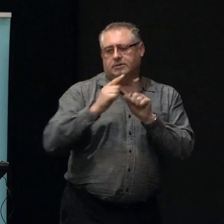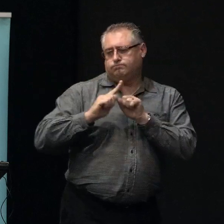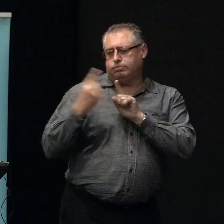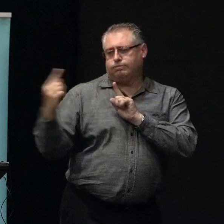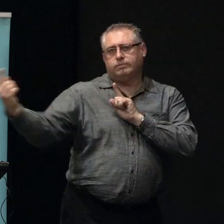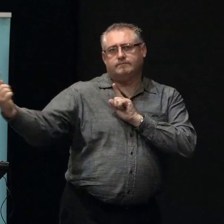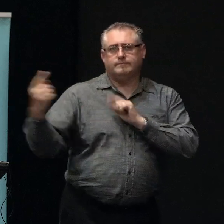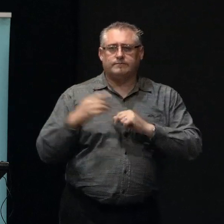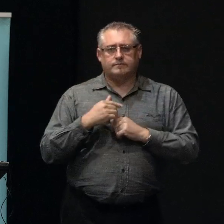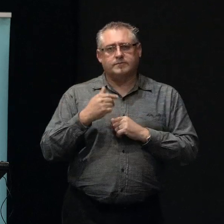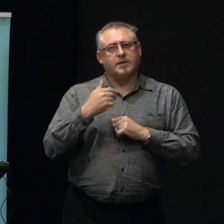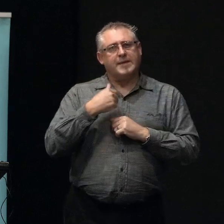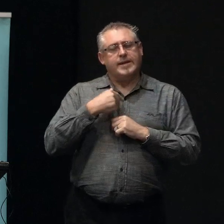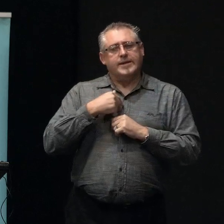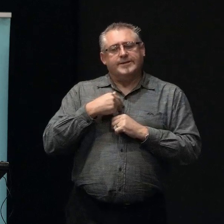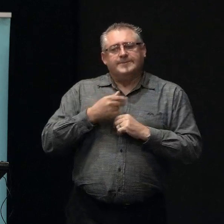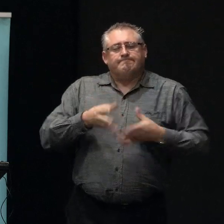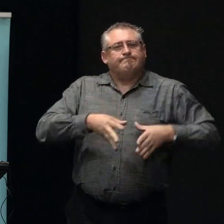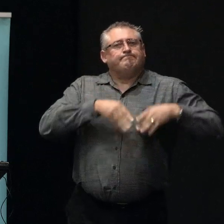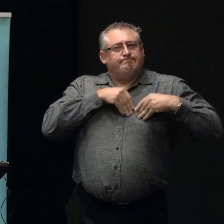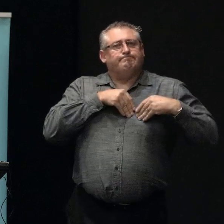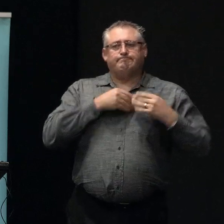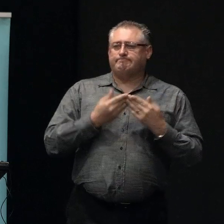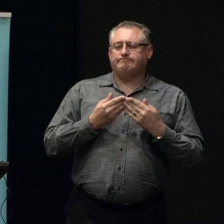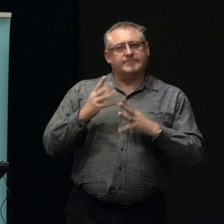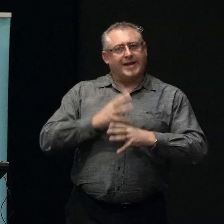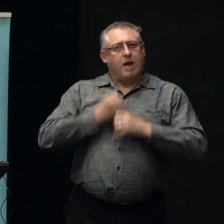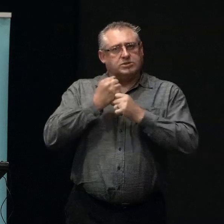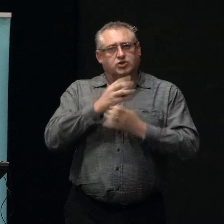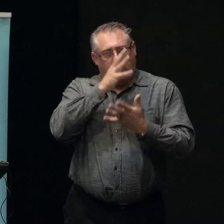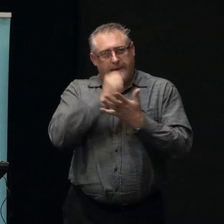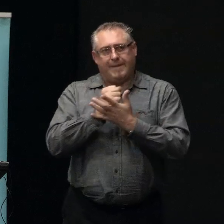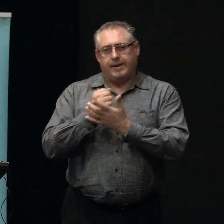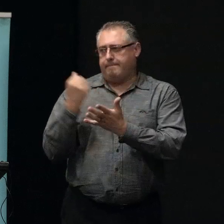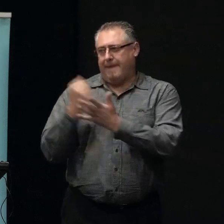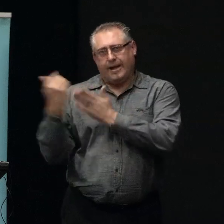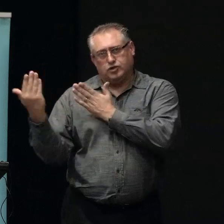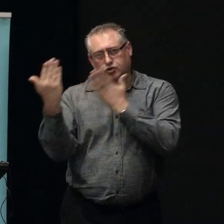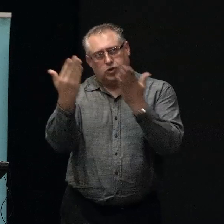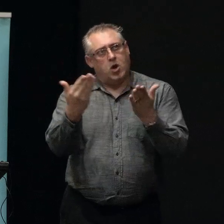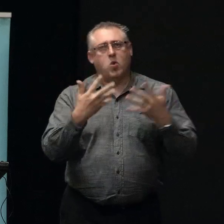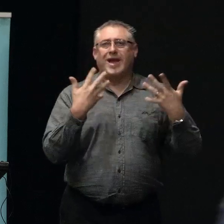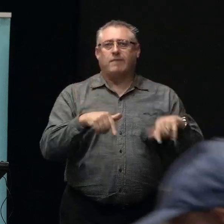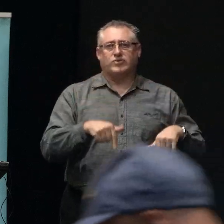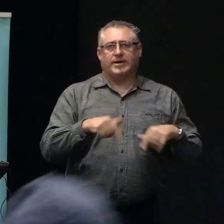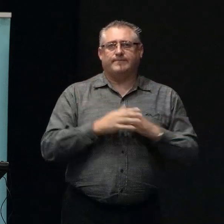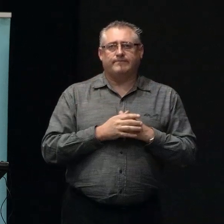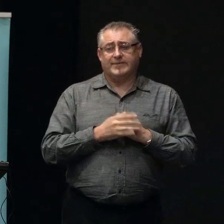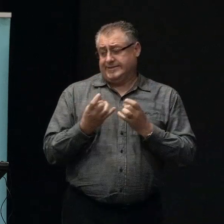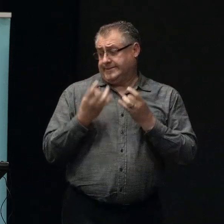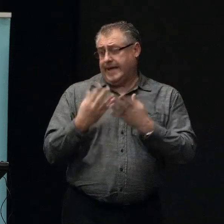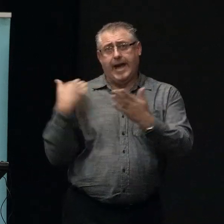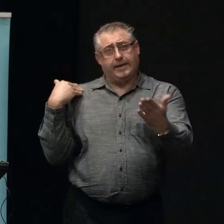I've been really heartened by the courage and commitment that the banks have shown here in Canterbury right from the beginning.